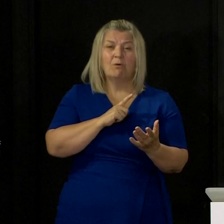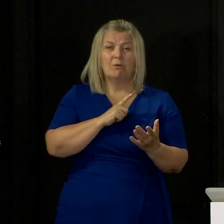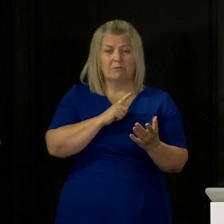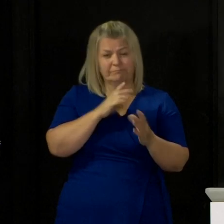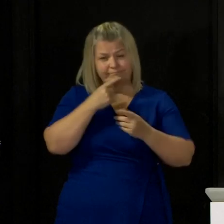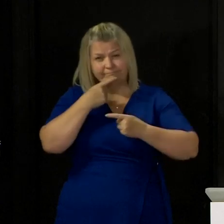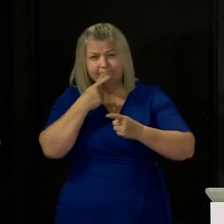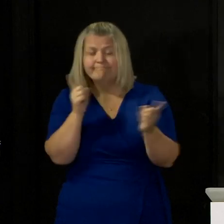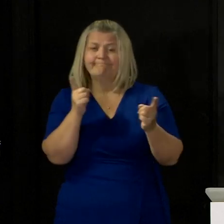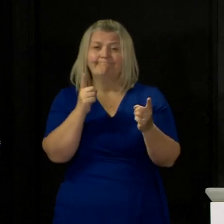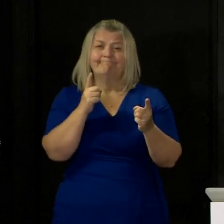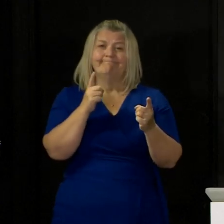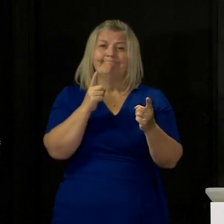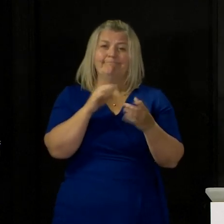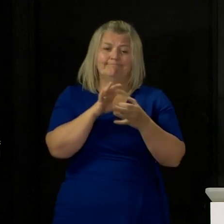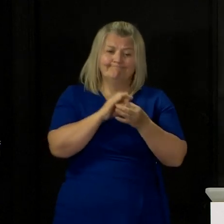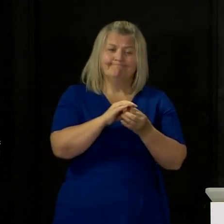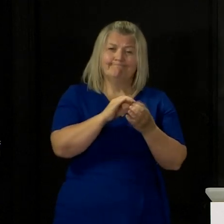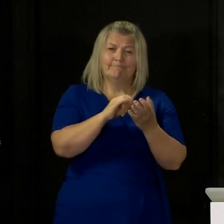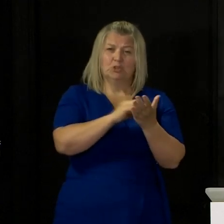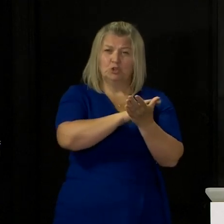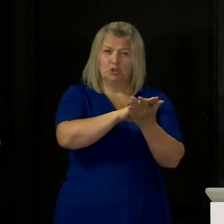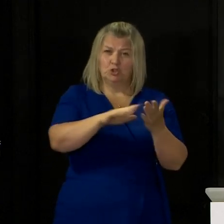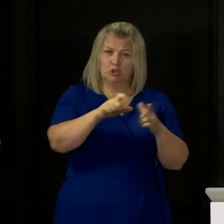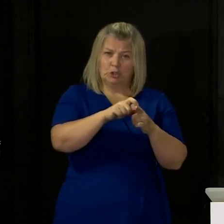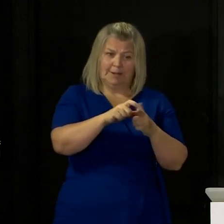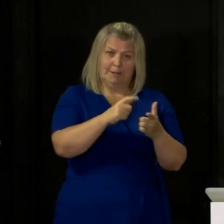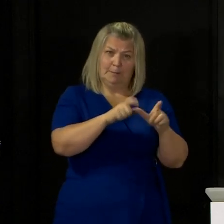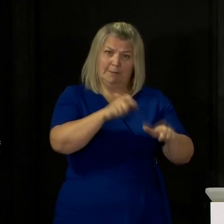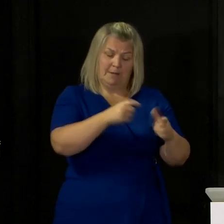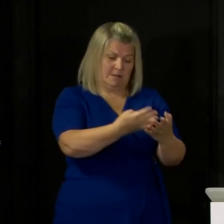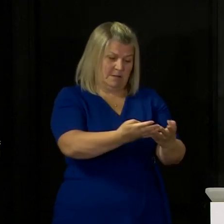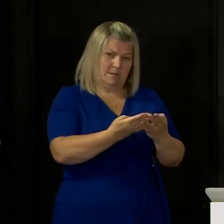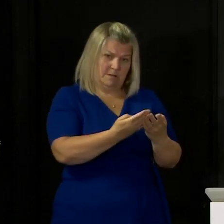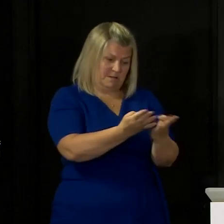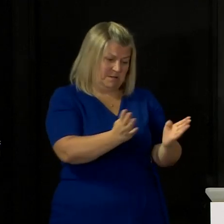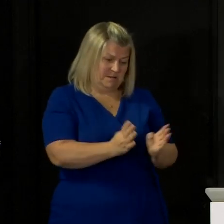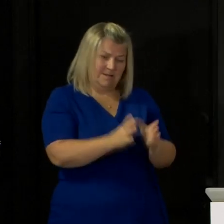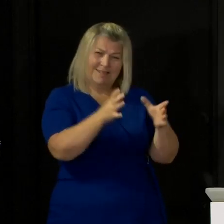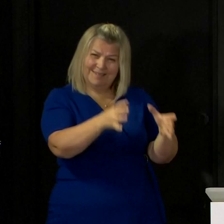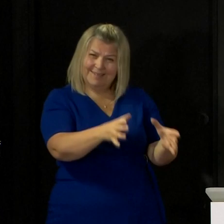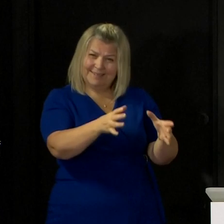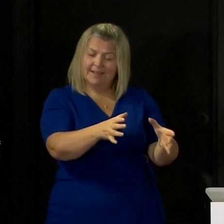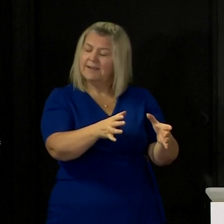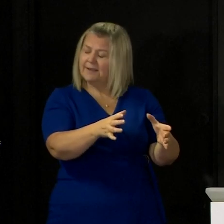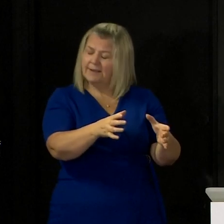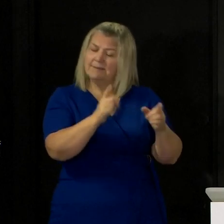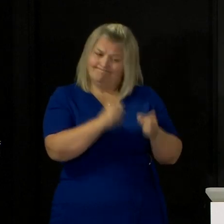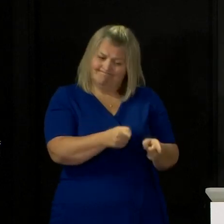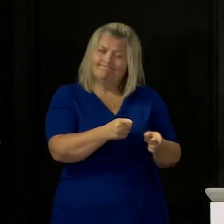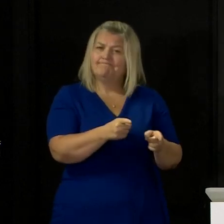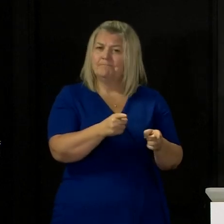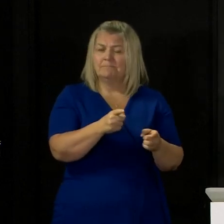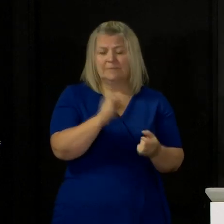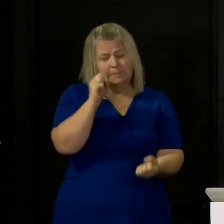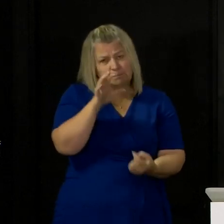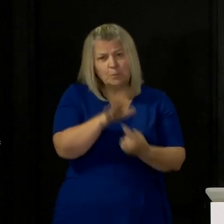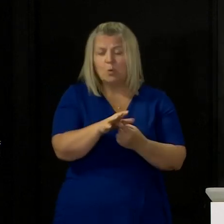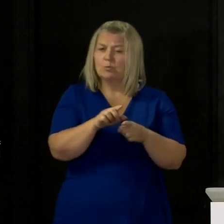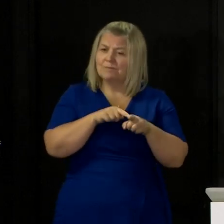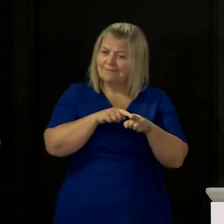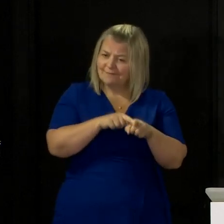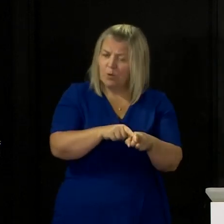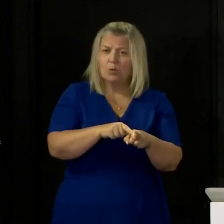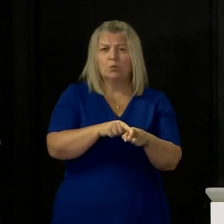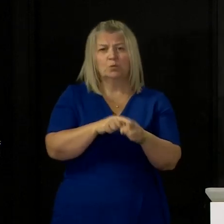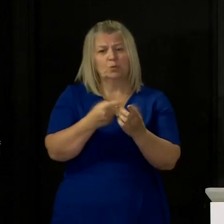these measures right now remain essential for the general population it remains essential that we abide by this guidance so that we